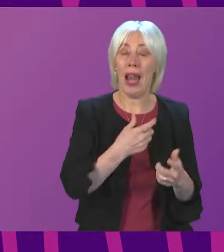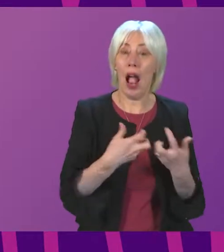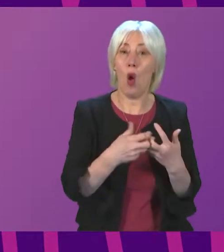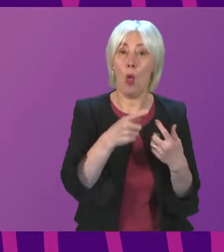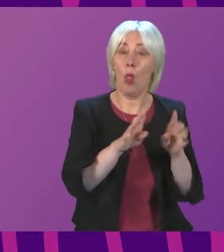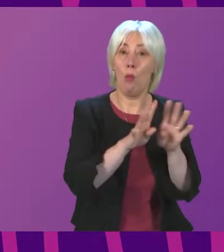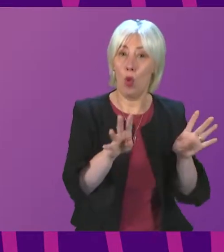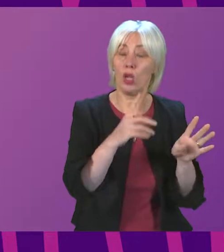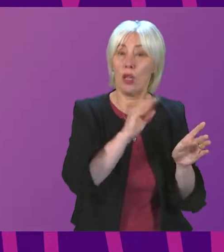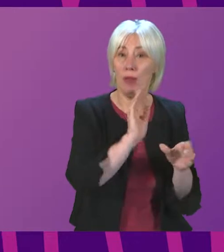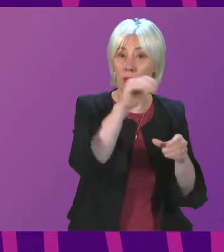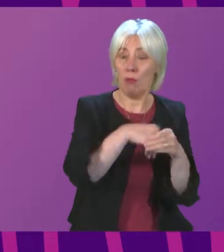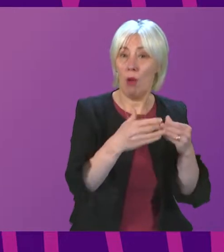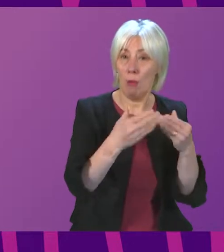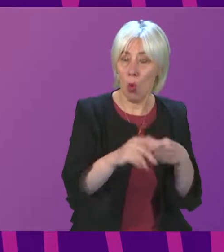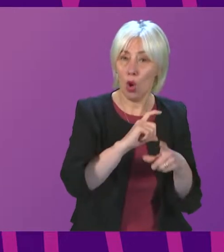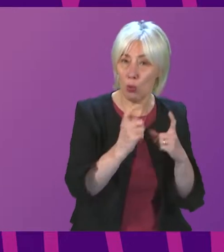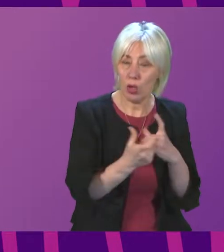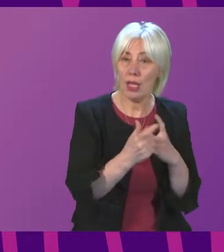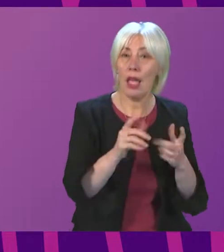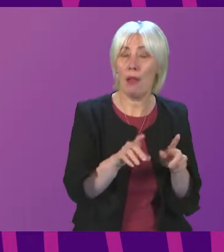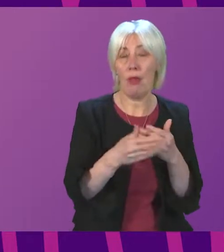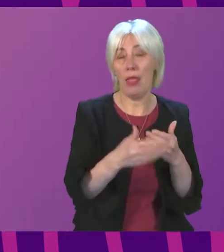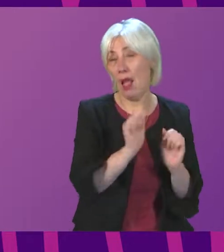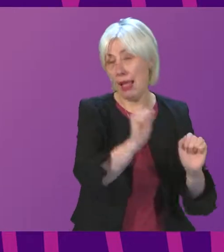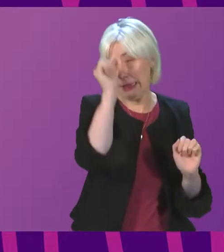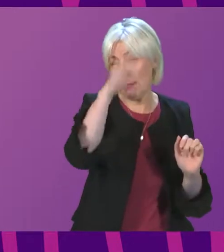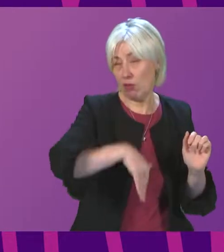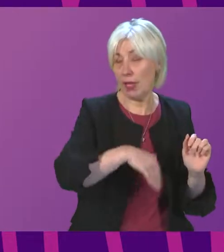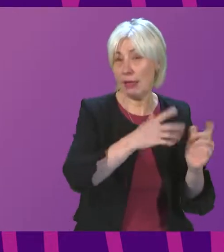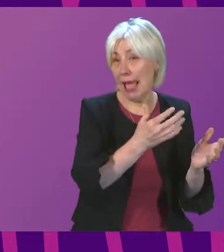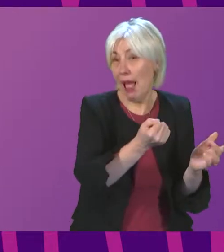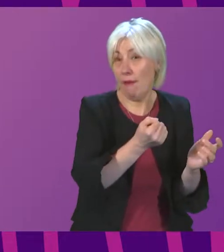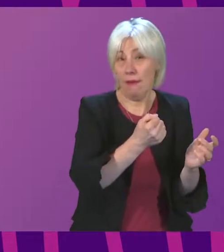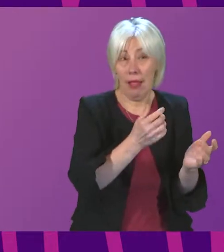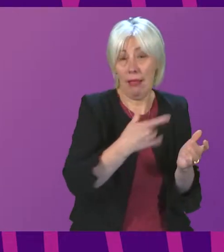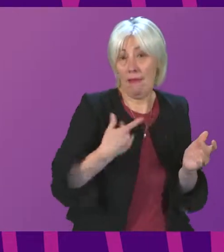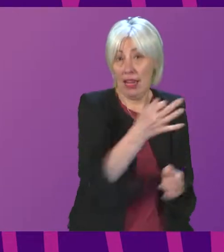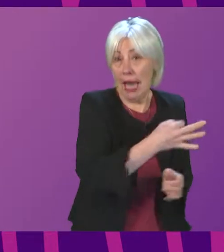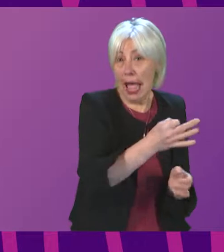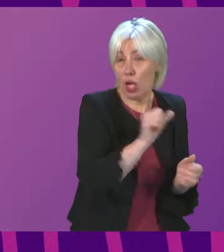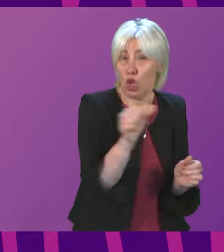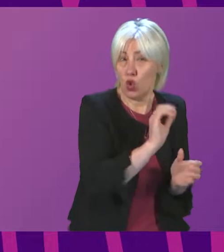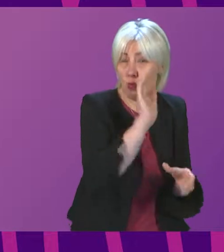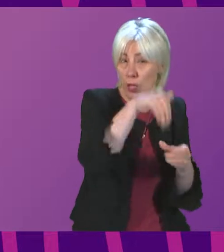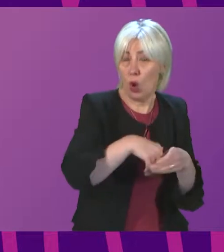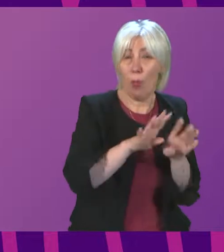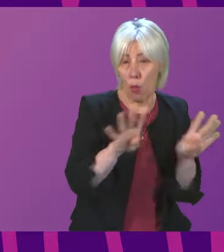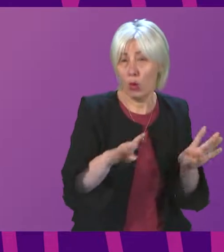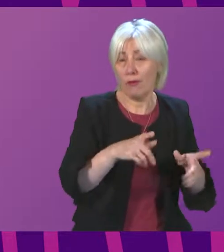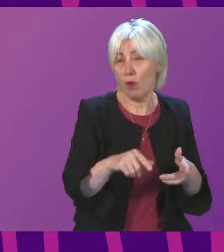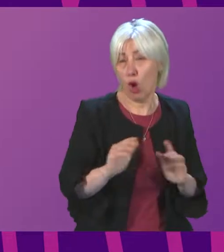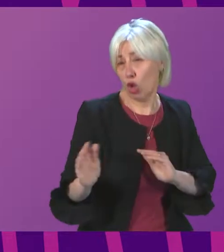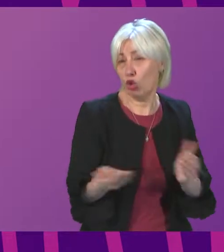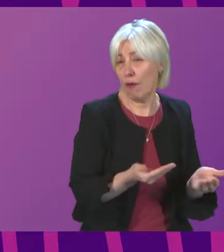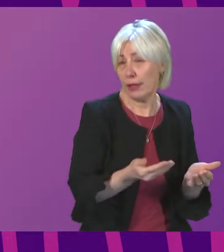we have discussed today to give much more prominence to experience of living in an island community. Thank you. Thank you